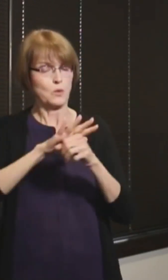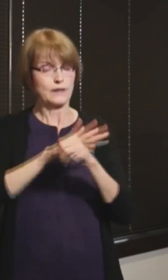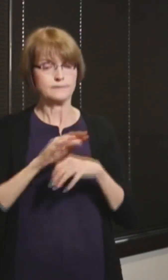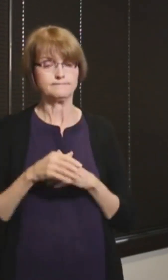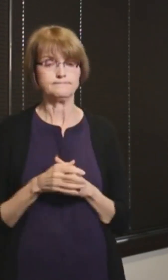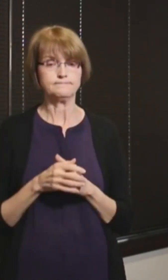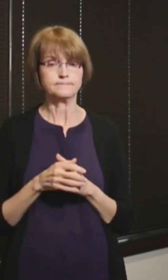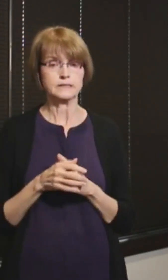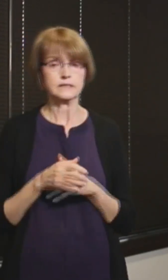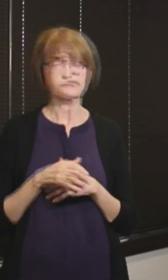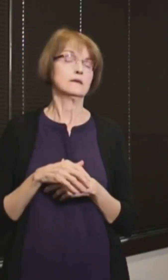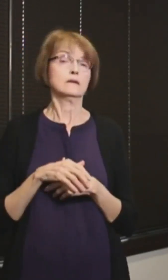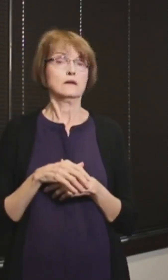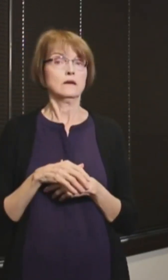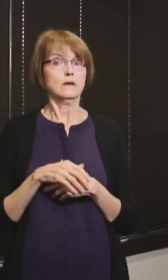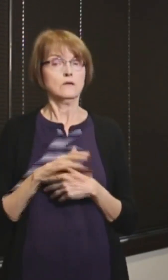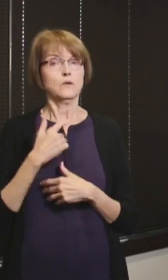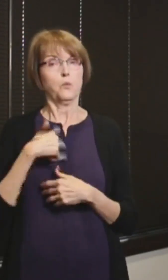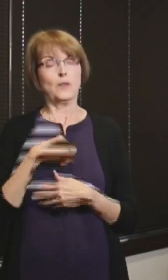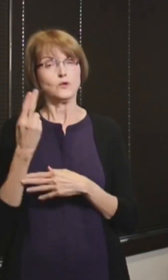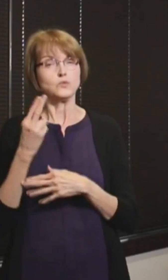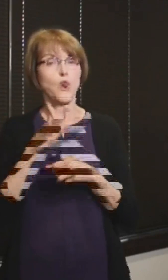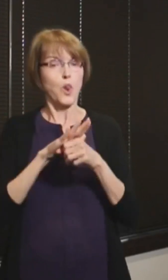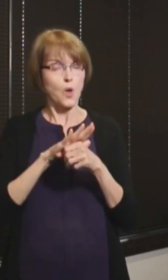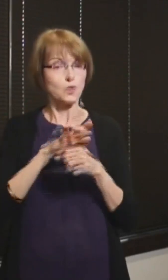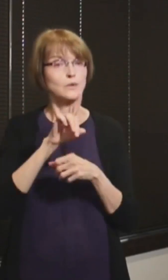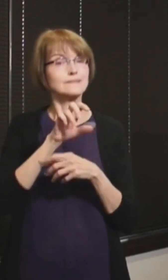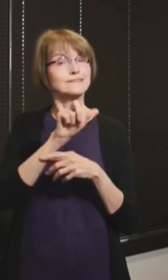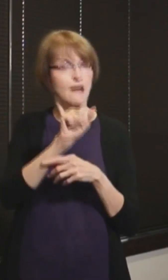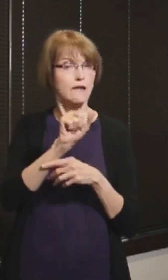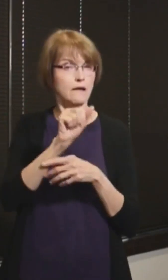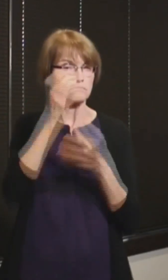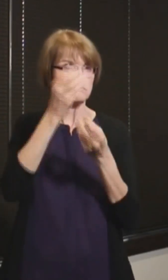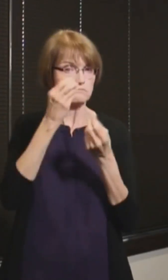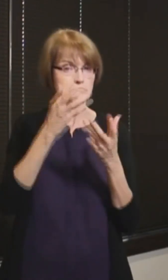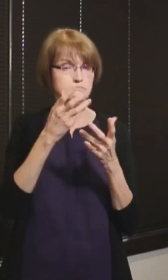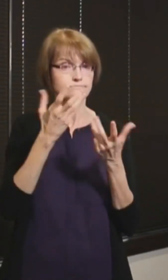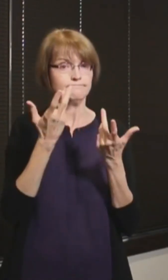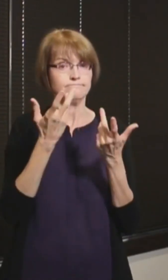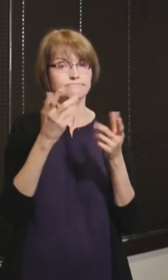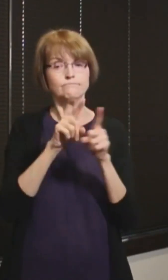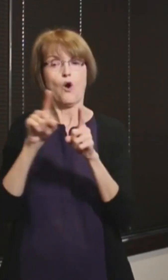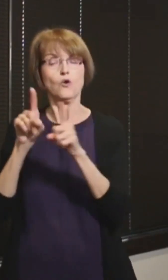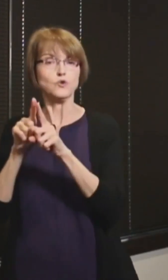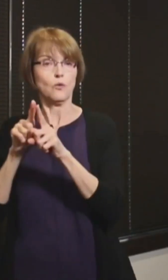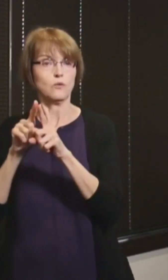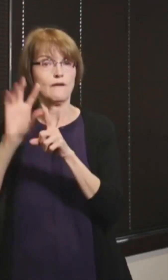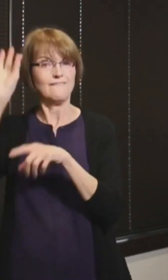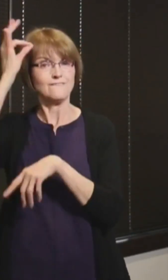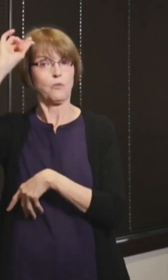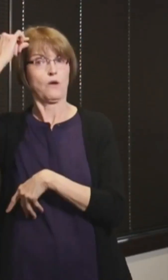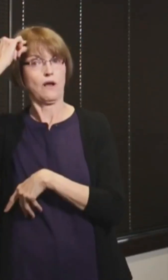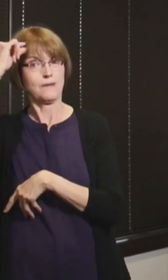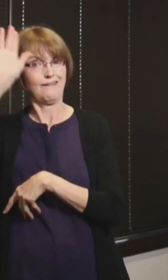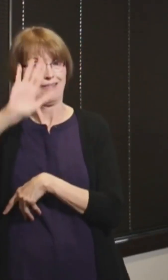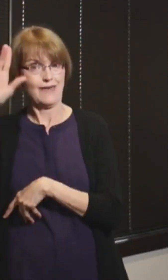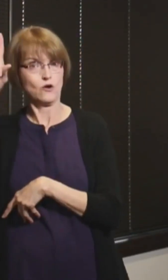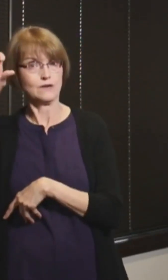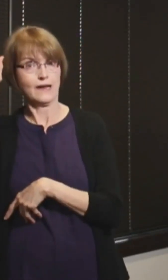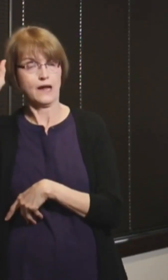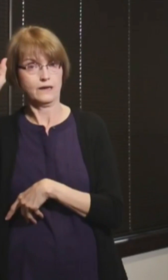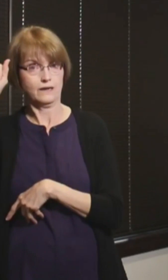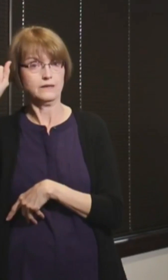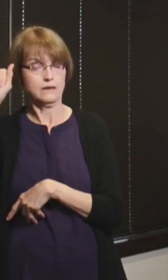data locally, as well as submitted to the federal government. So there's always been a dual stream